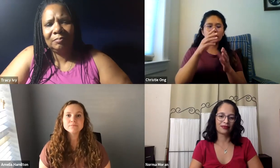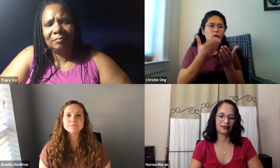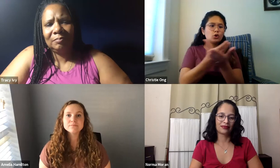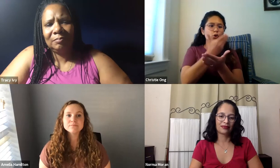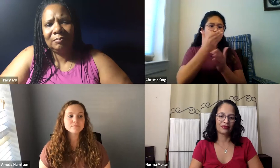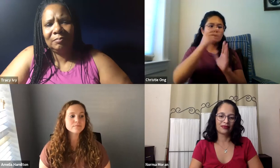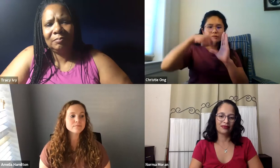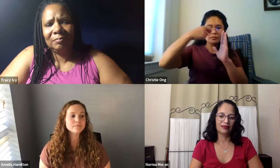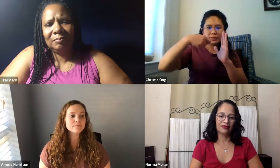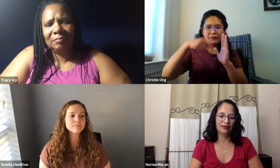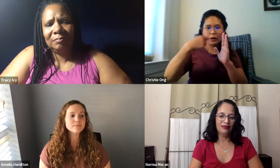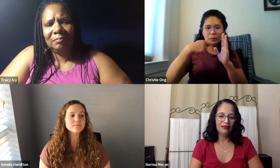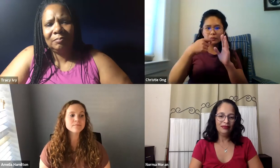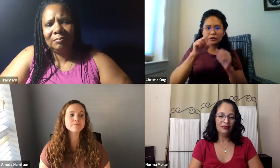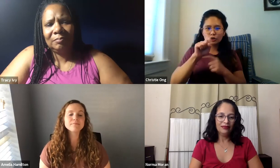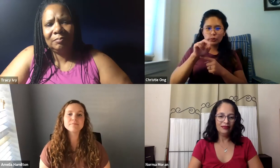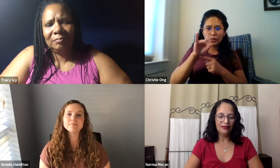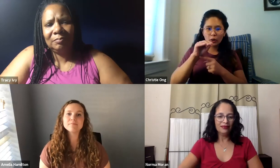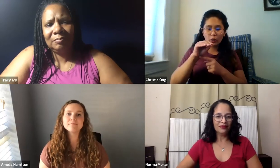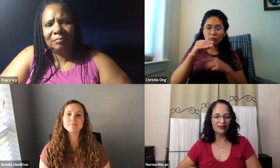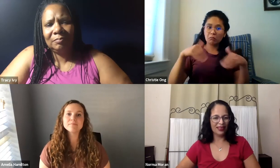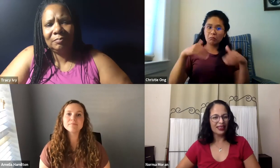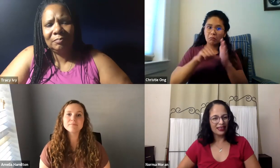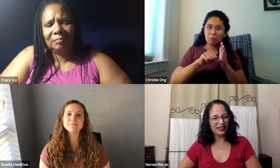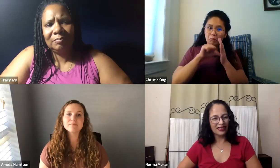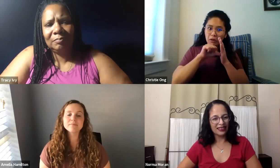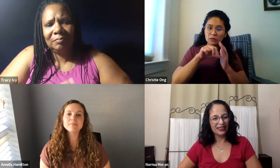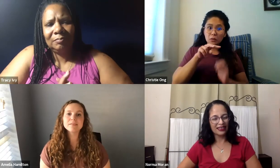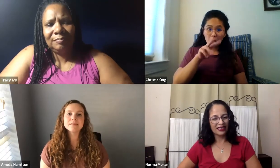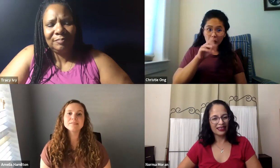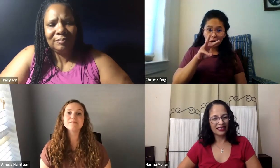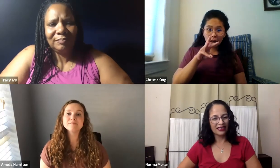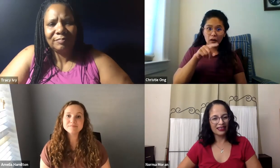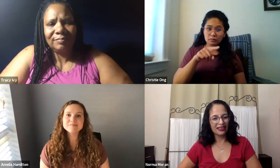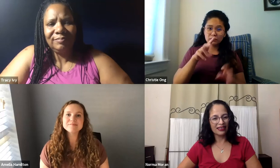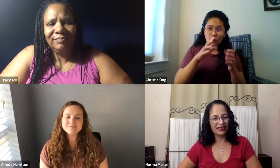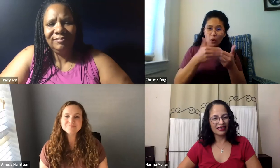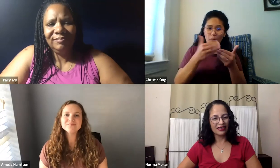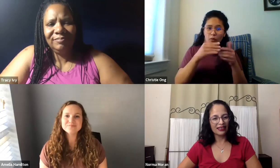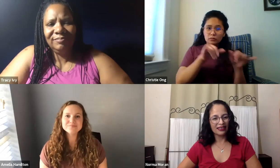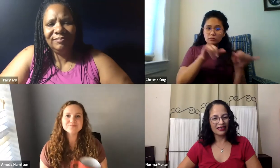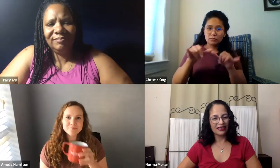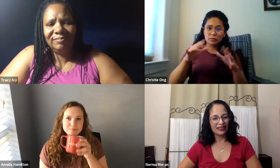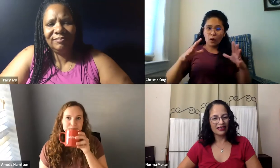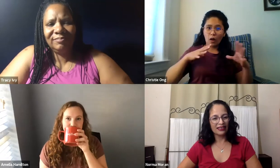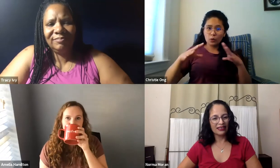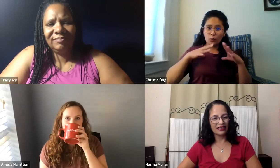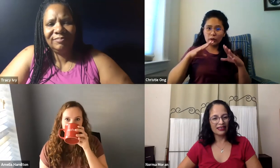One time on campus, I was able to check out the new film studio. I was really impressed. It was fantastic.